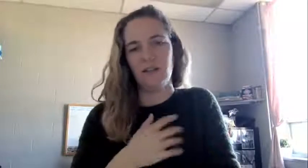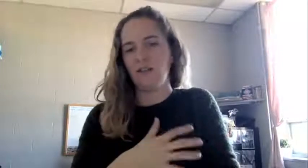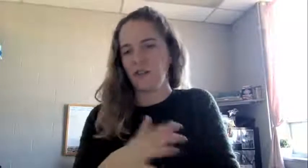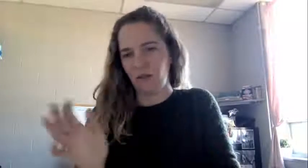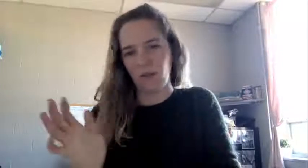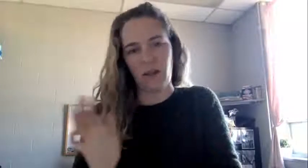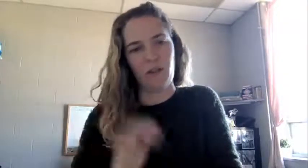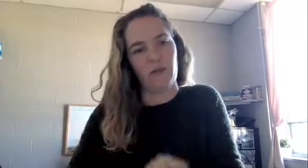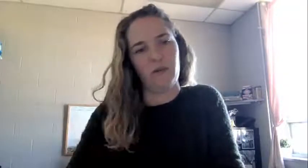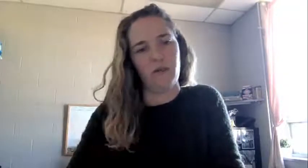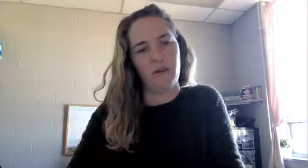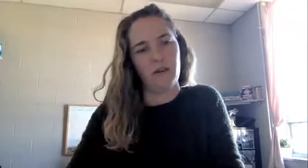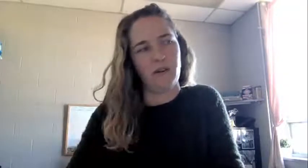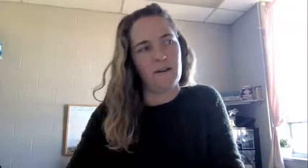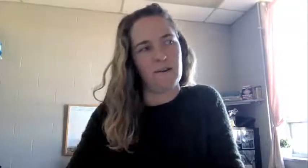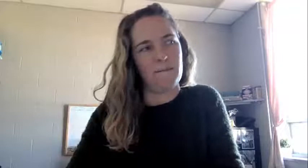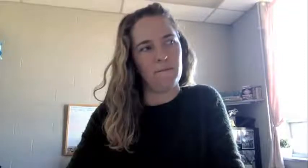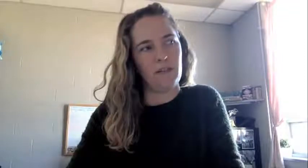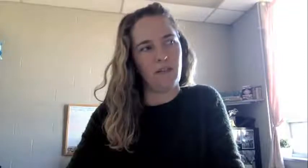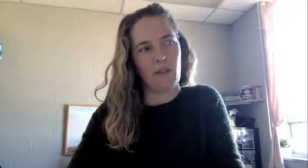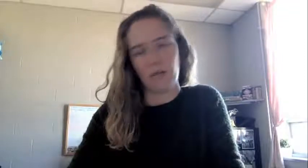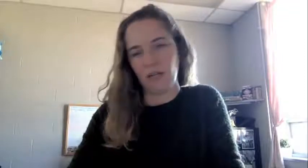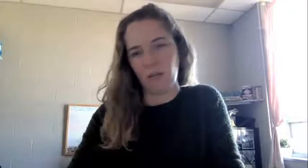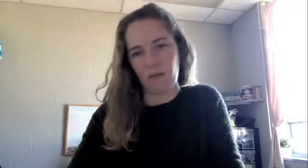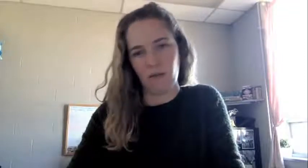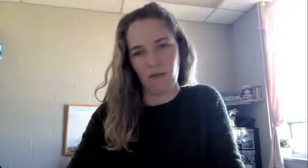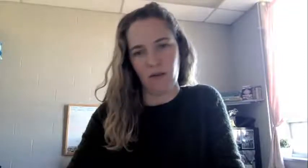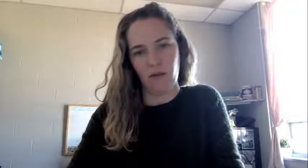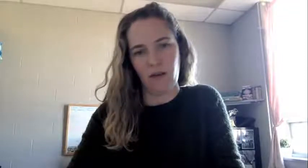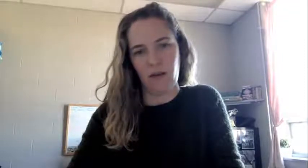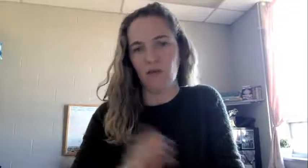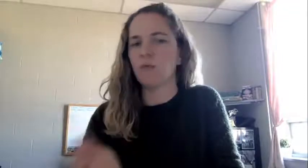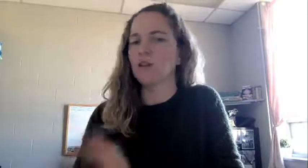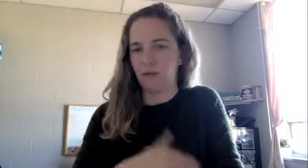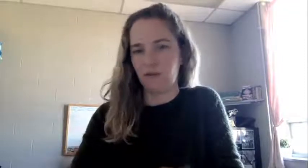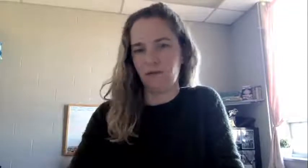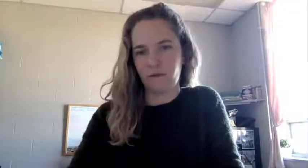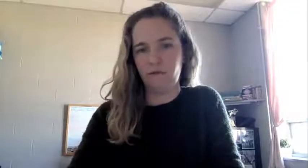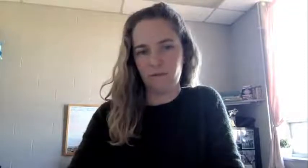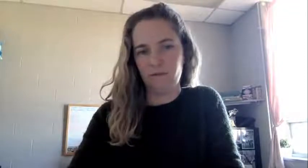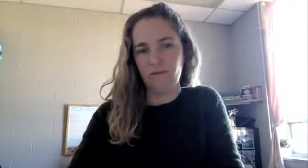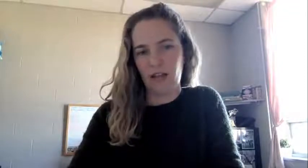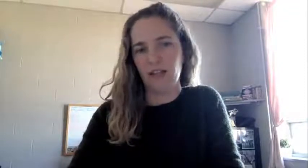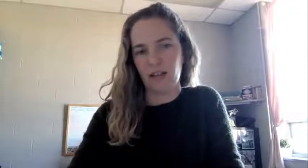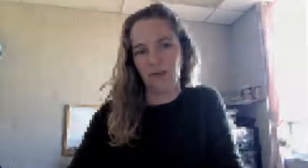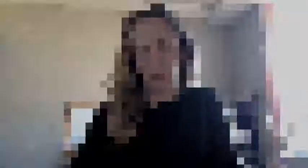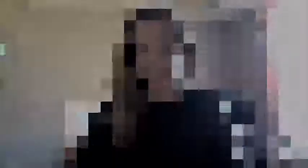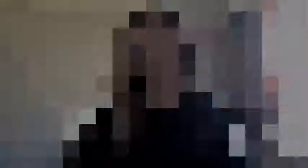and all the way through, I developed it a little bit more along the way. And I wish I would have had that a little bit earlier.